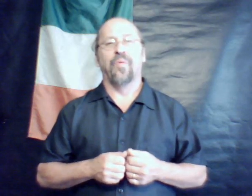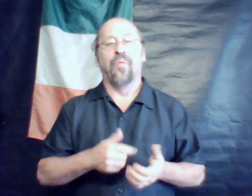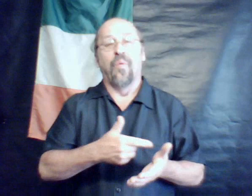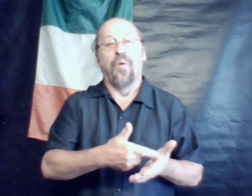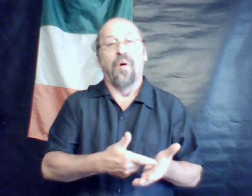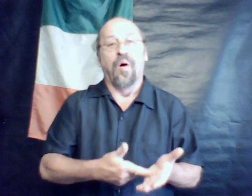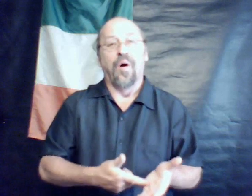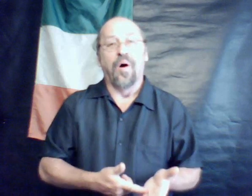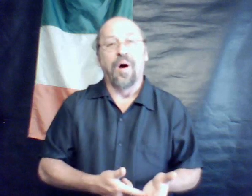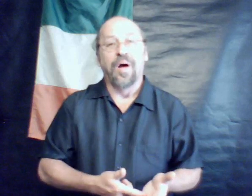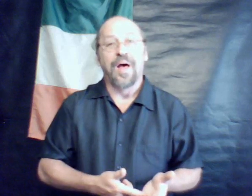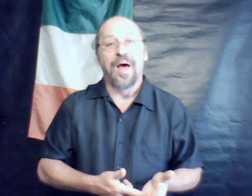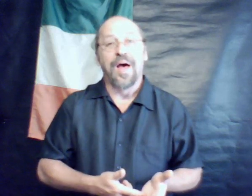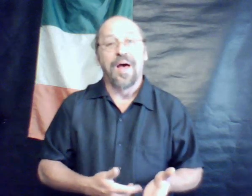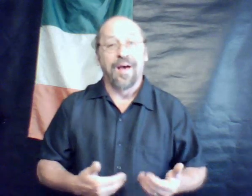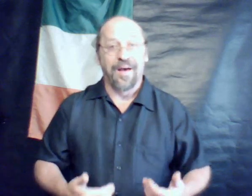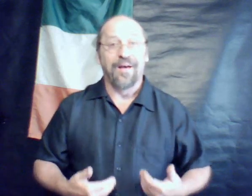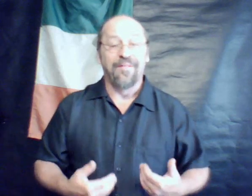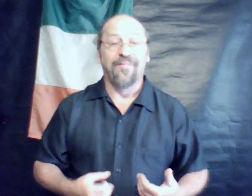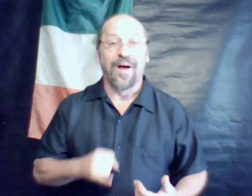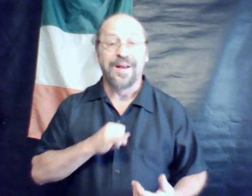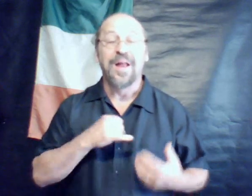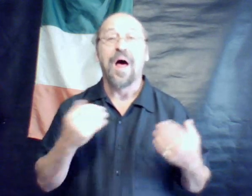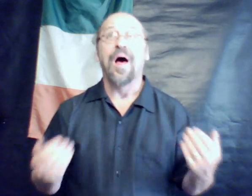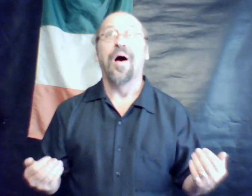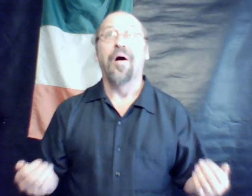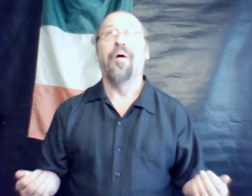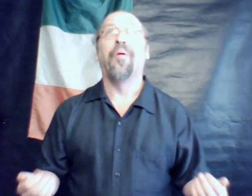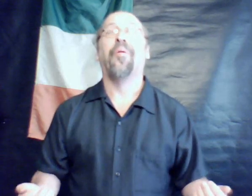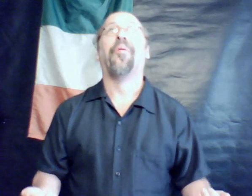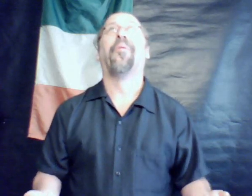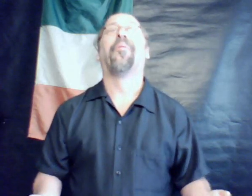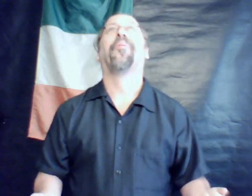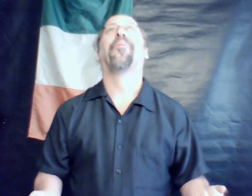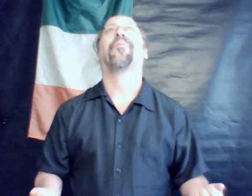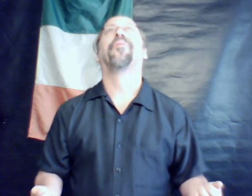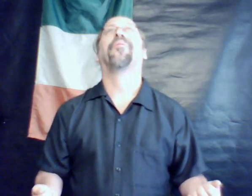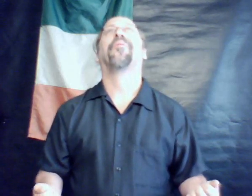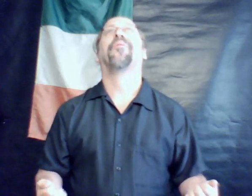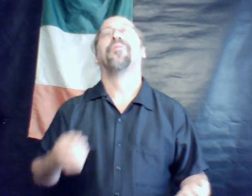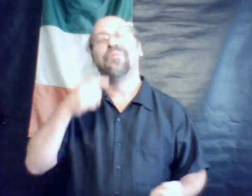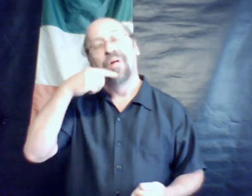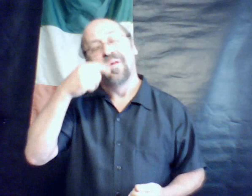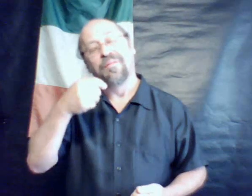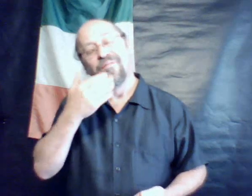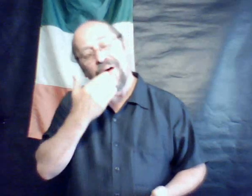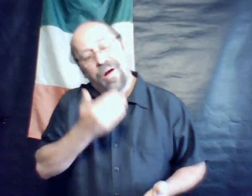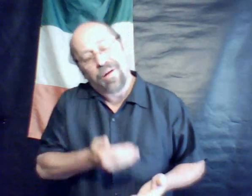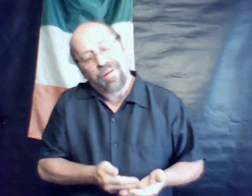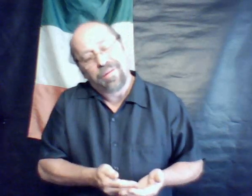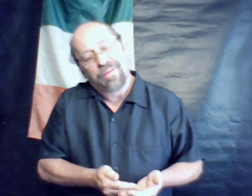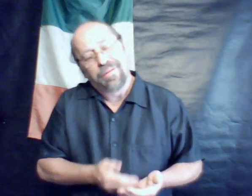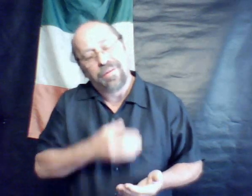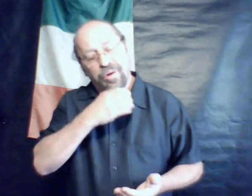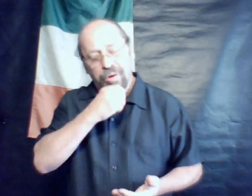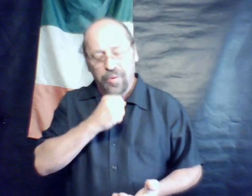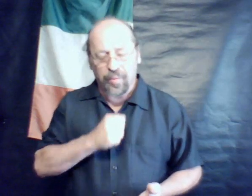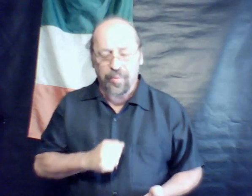What I know, to the final